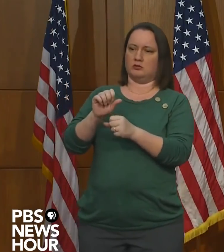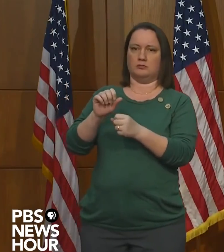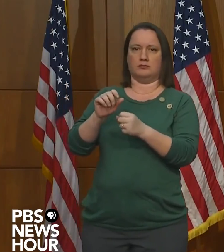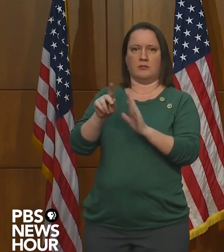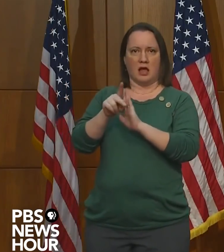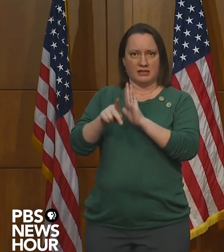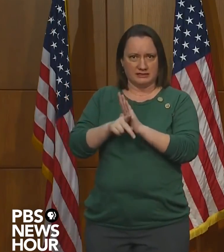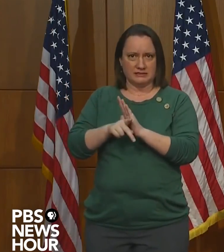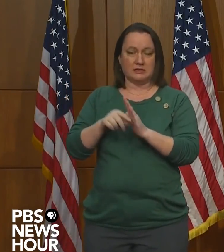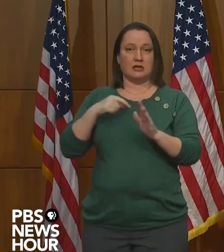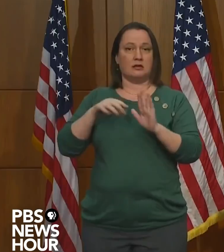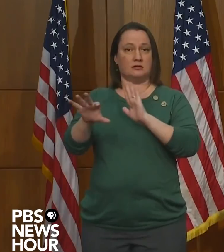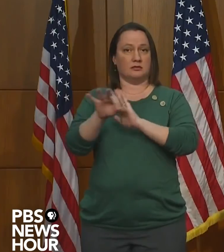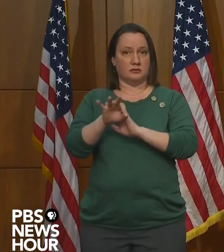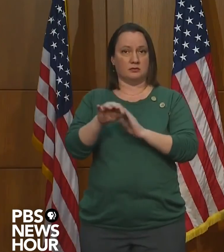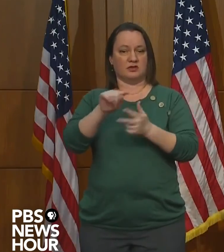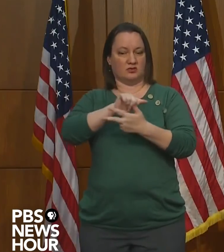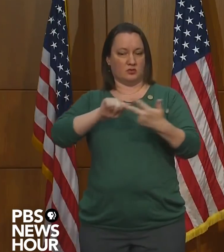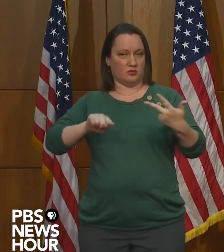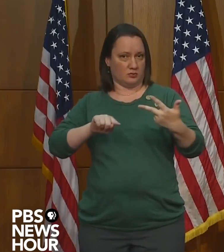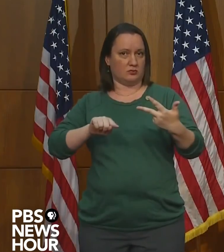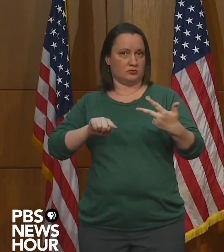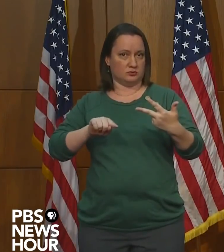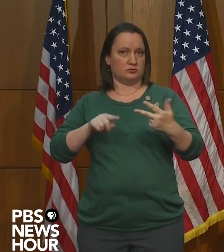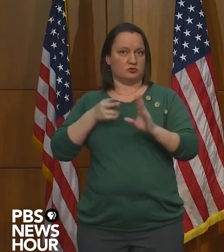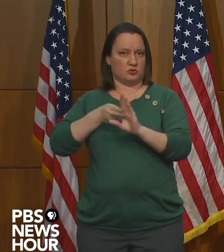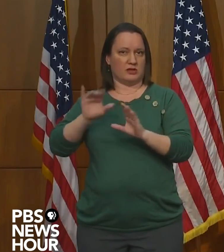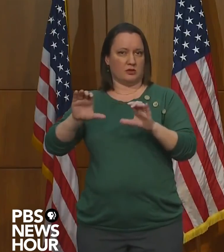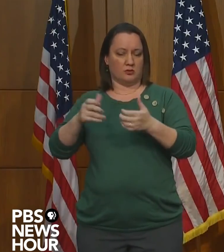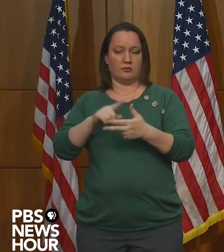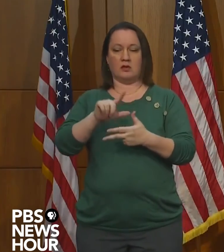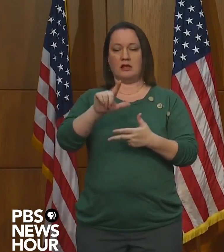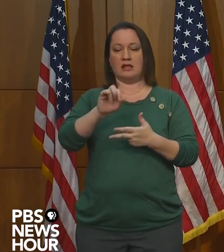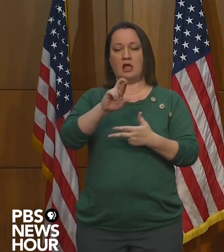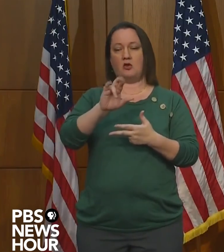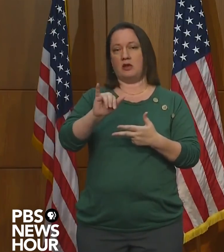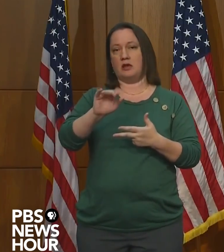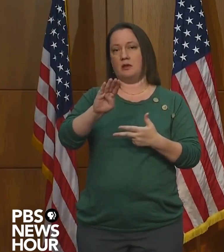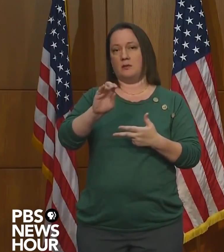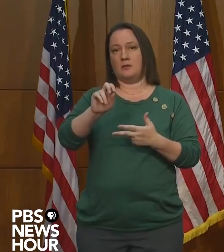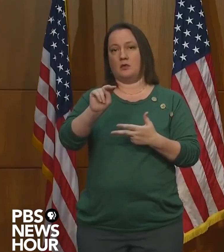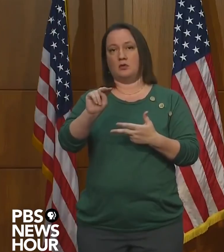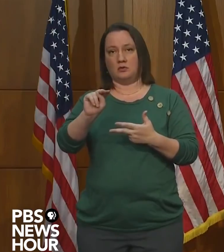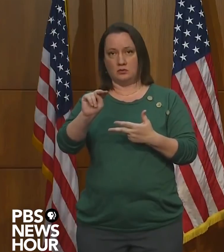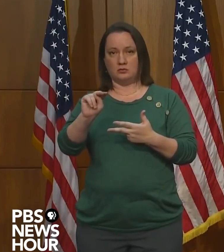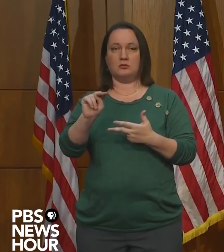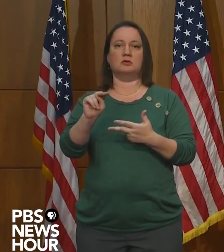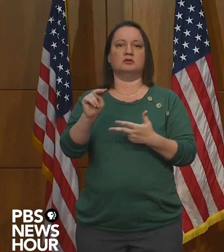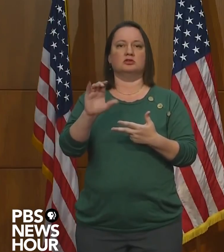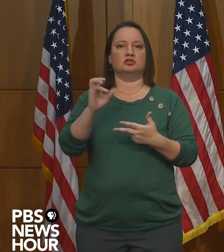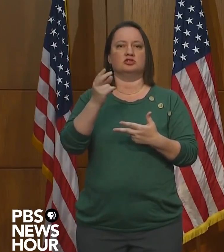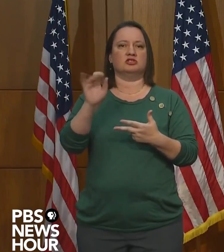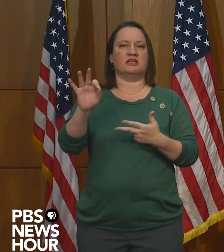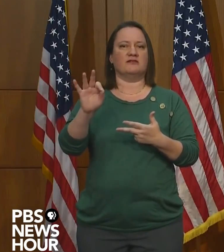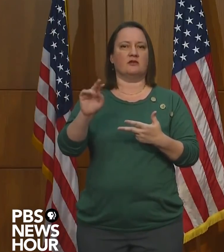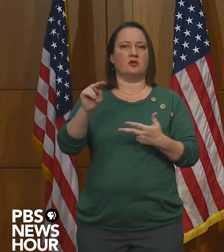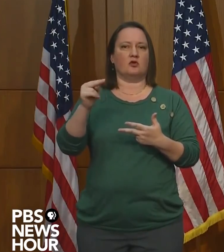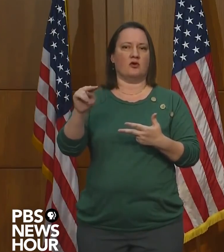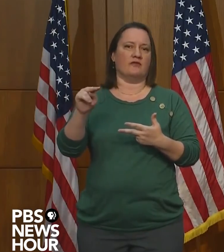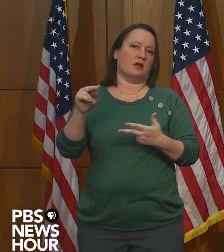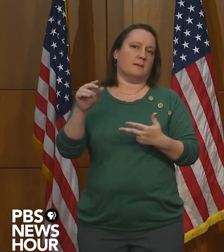I'm appointing the following members. Chief Larry Boone, who is chief of the Norfolk Police Department.